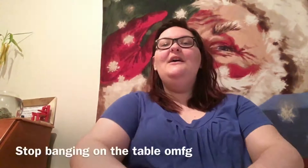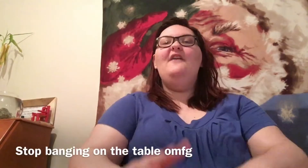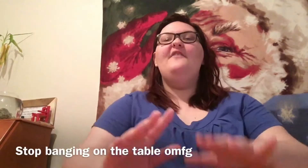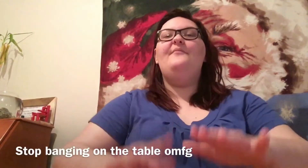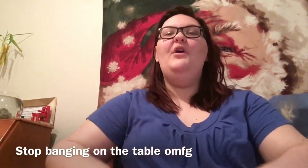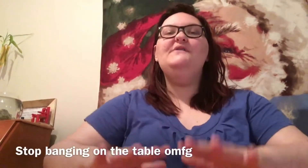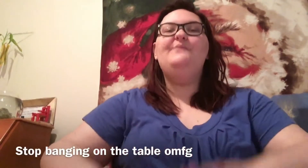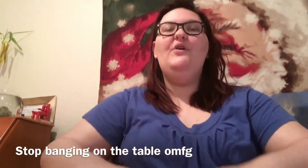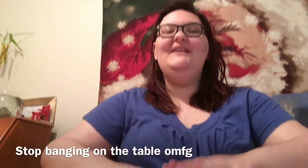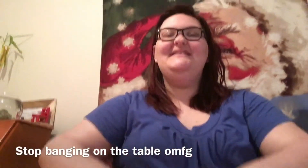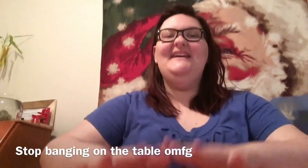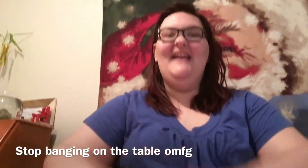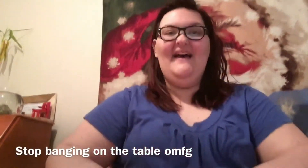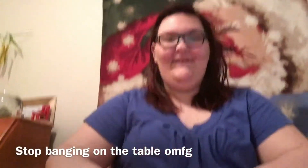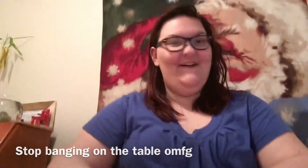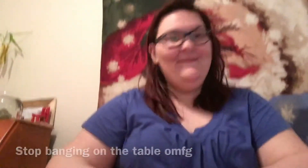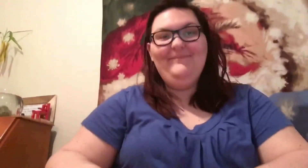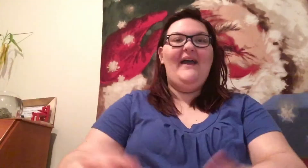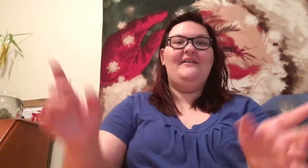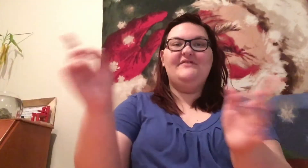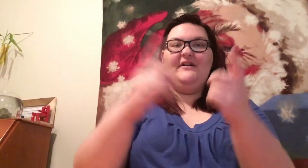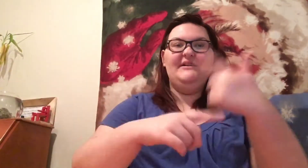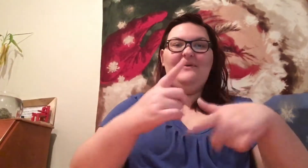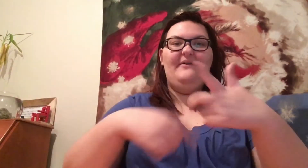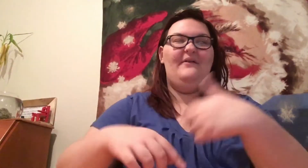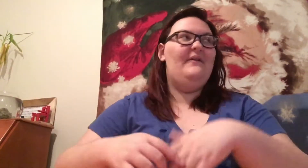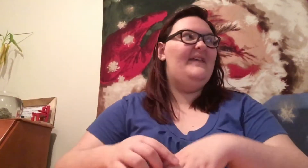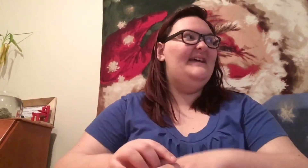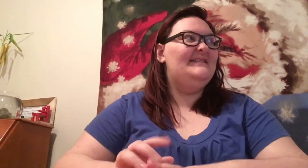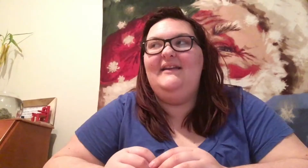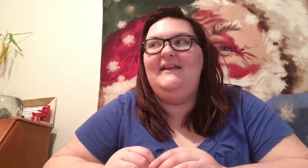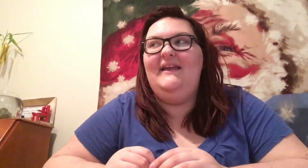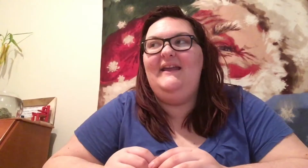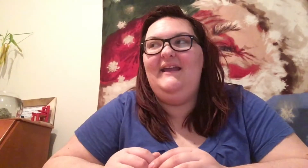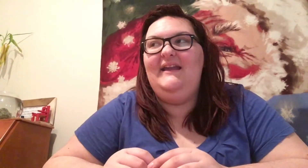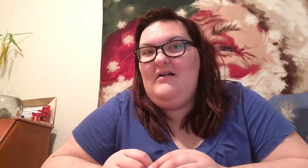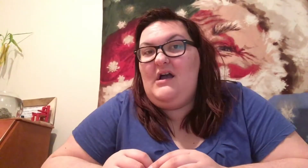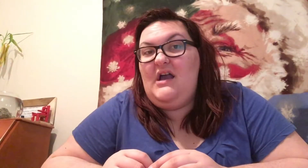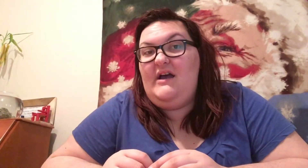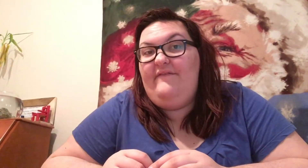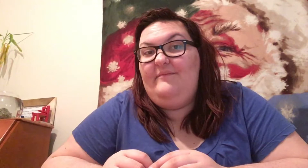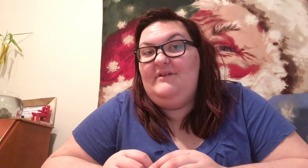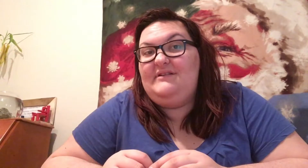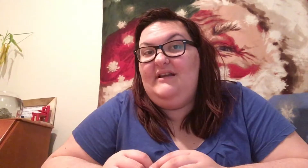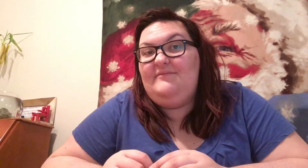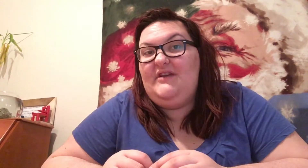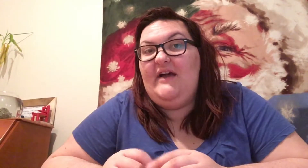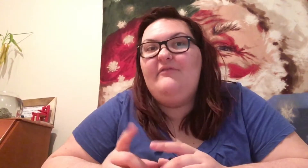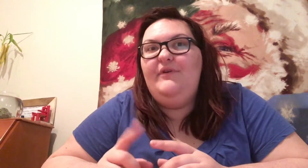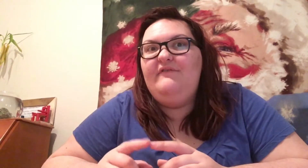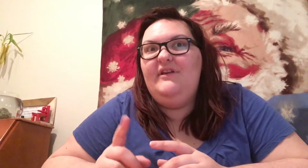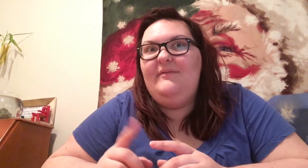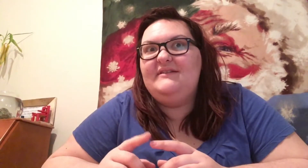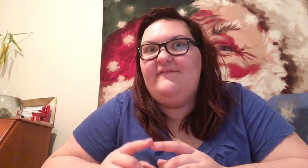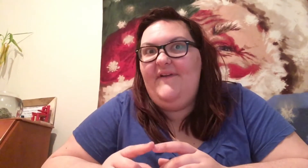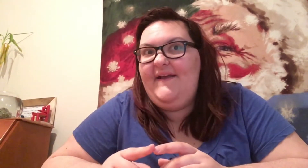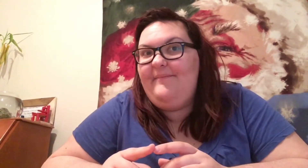the most boring date ever. Like, talking about all this. He, I have him on Snapchat. I removed him as a friend.